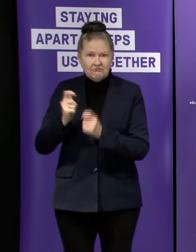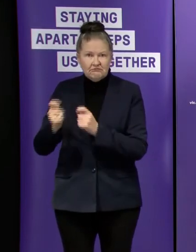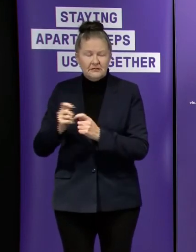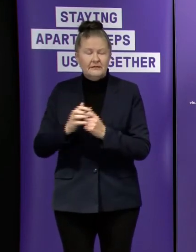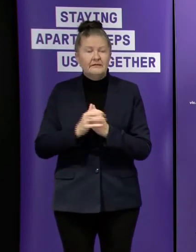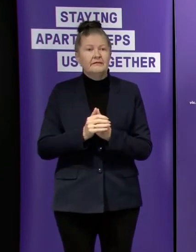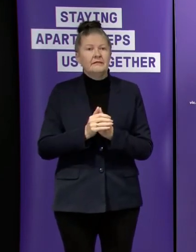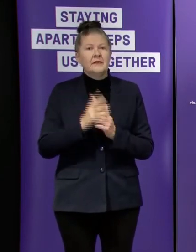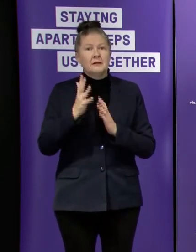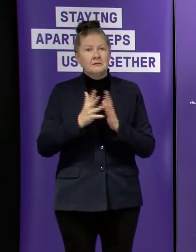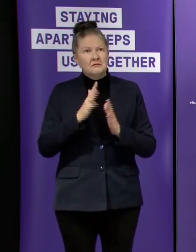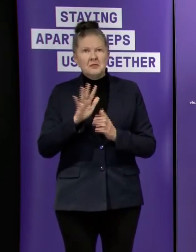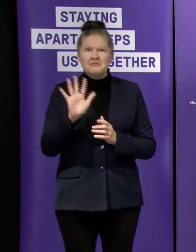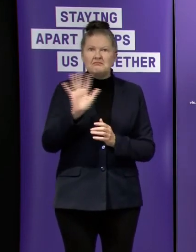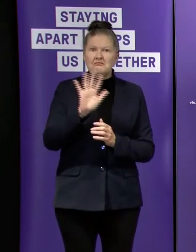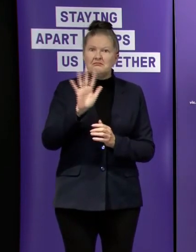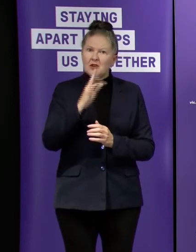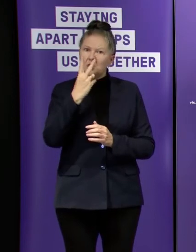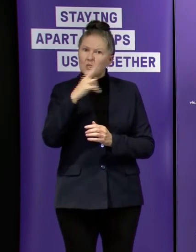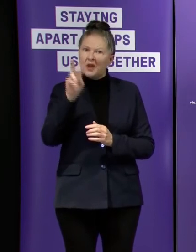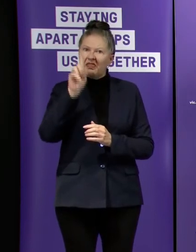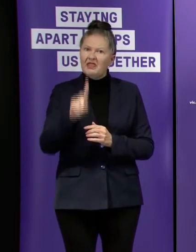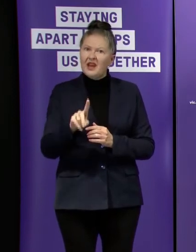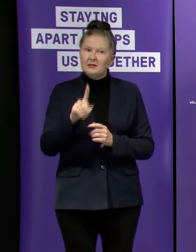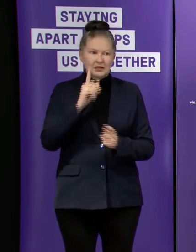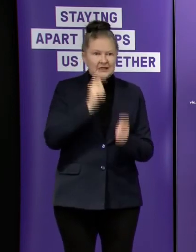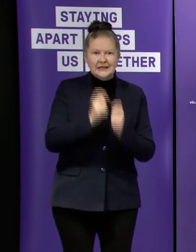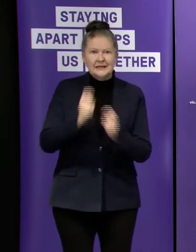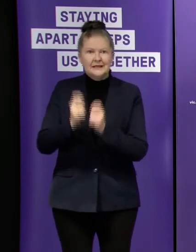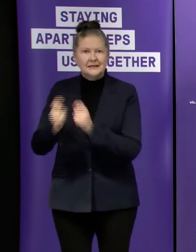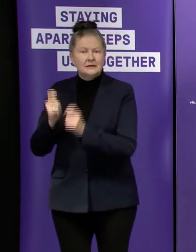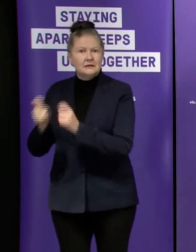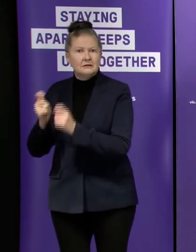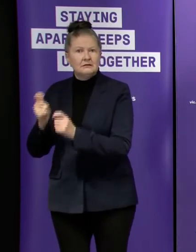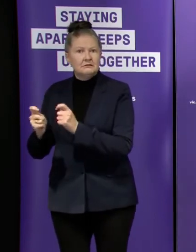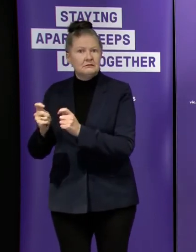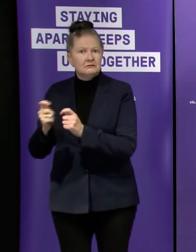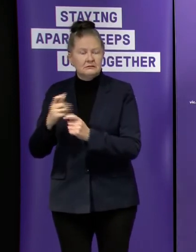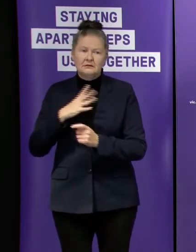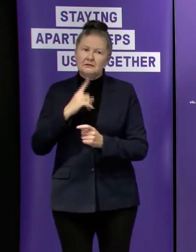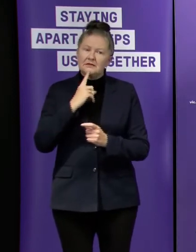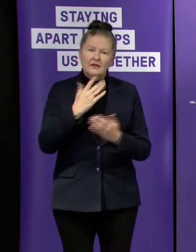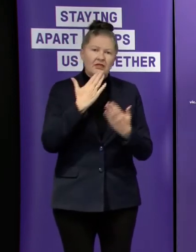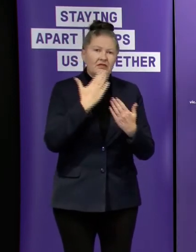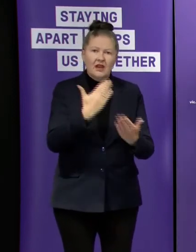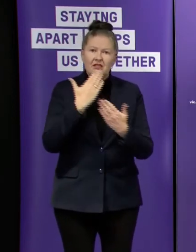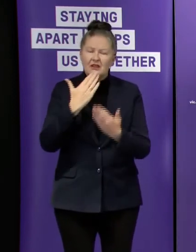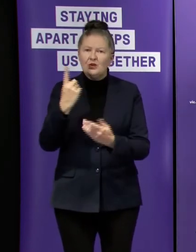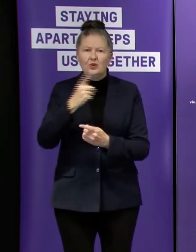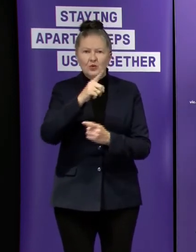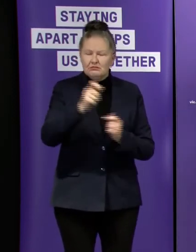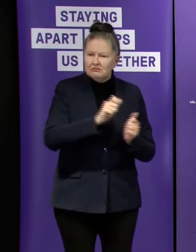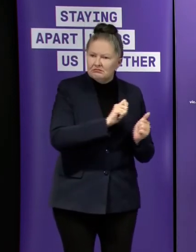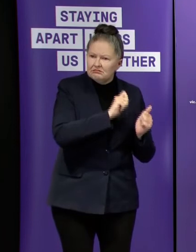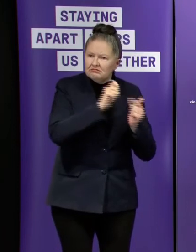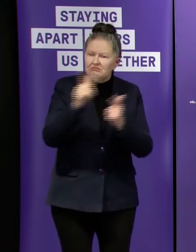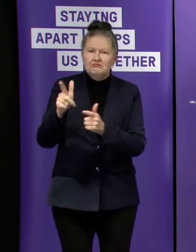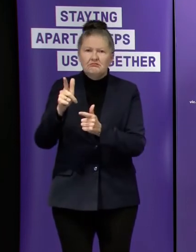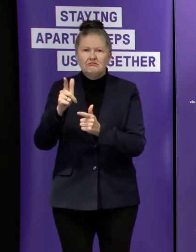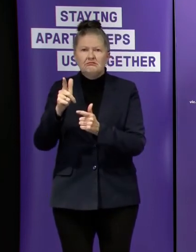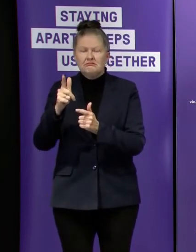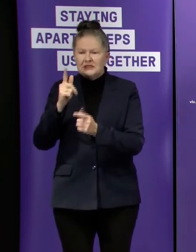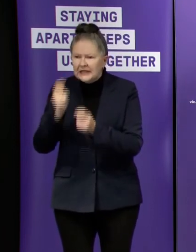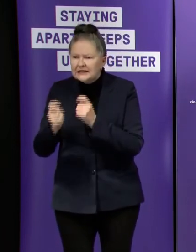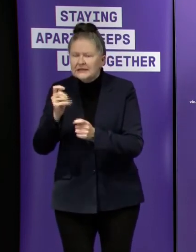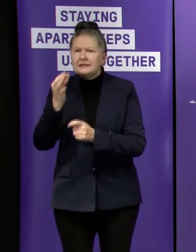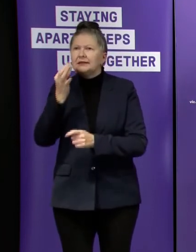to that around twenty thousand mark and again i'll take this opportunity to thank every victorian who's coming forward and getting tested it